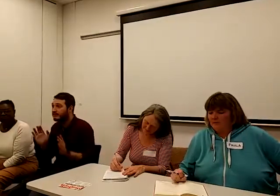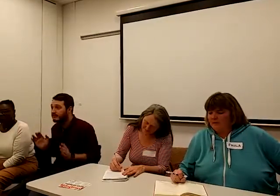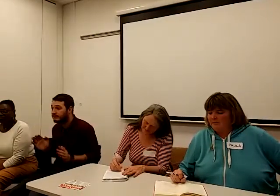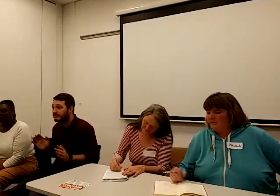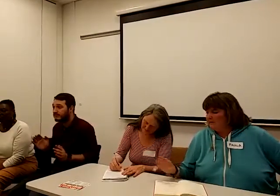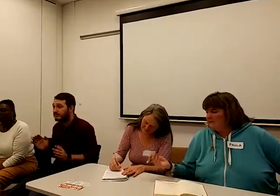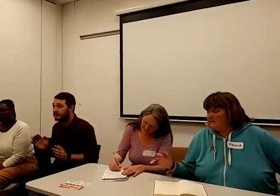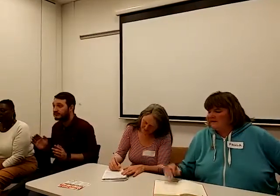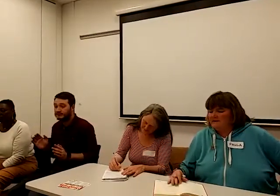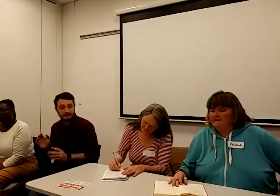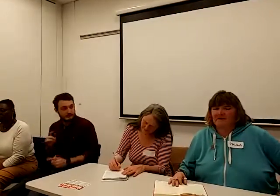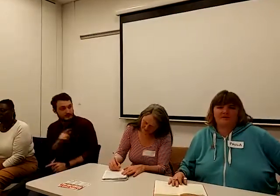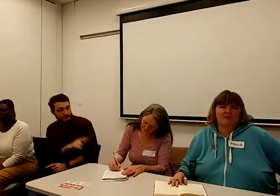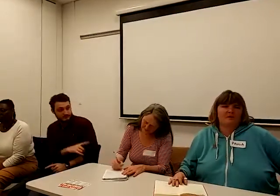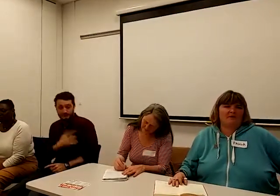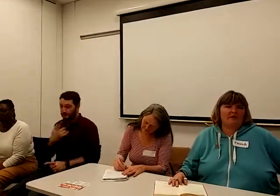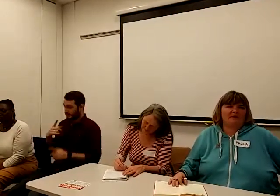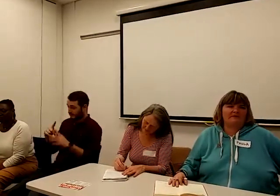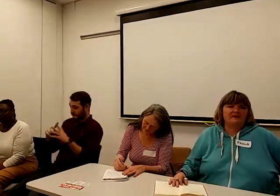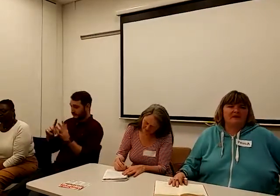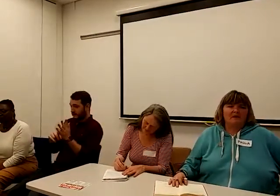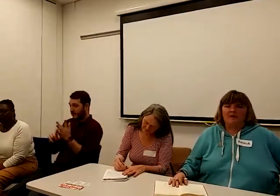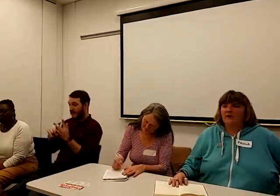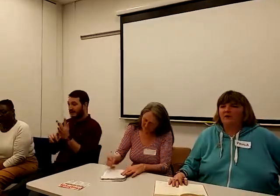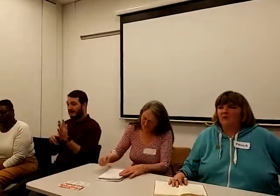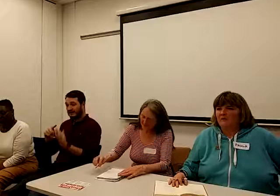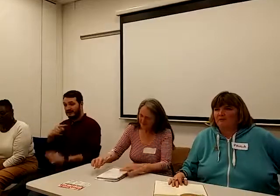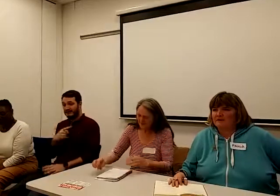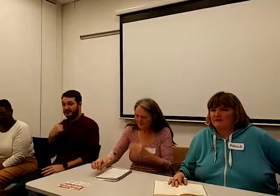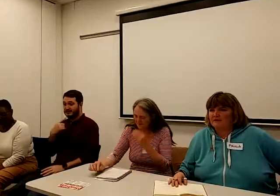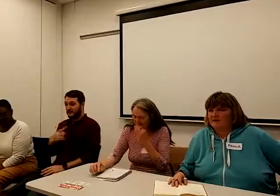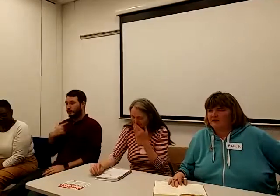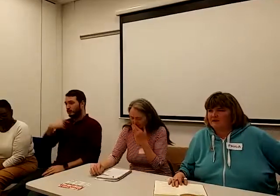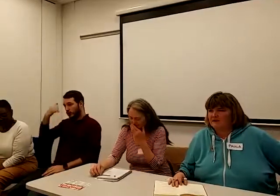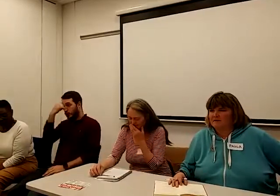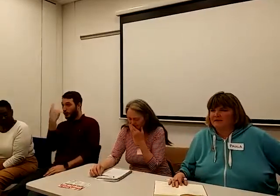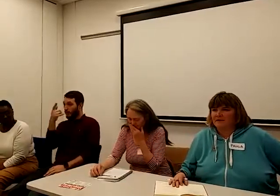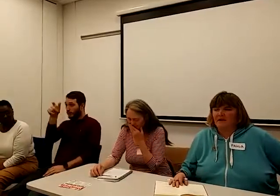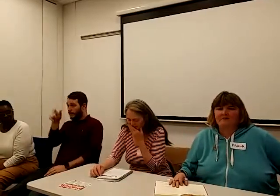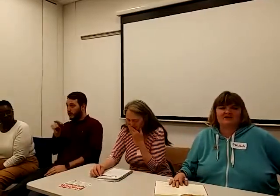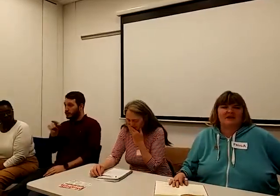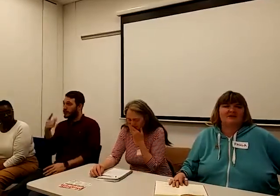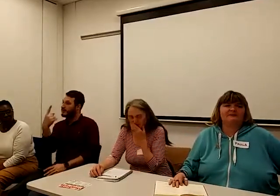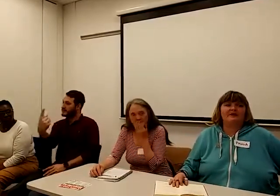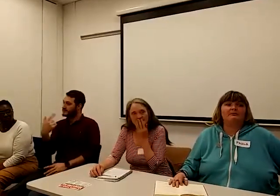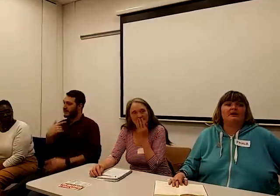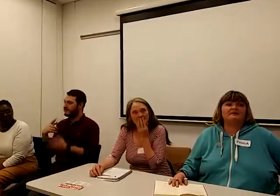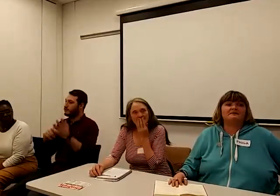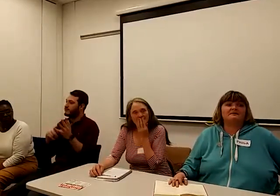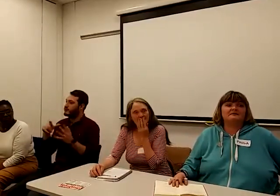we know people who, as Eileen said, 12 weeks, we know of one person a universal credit claim that's taking 10 months.